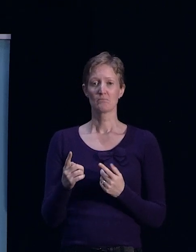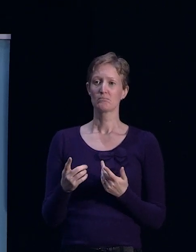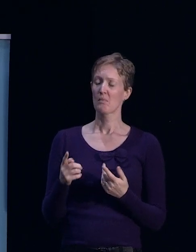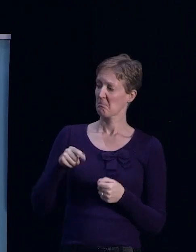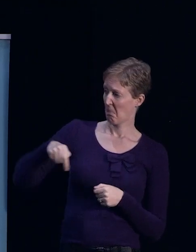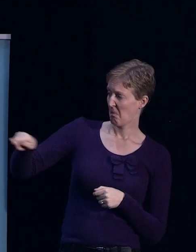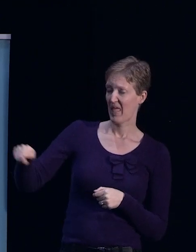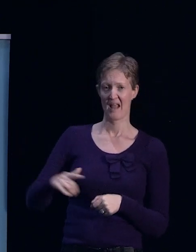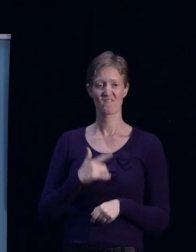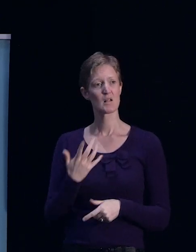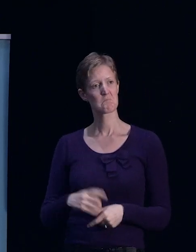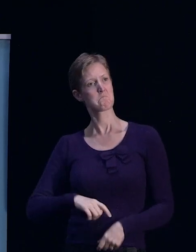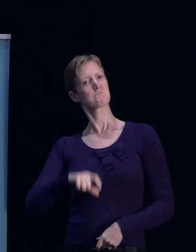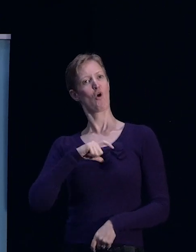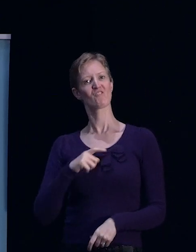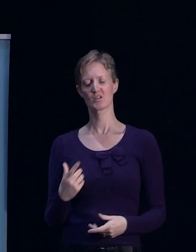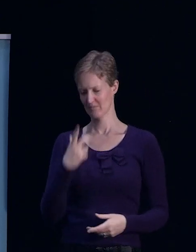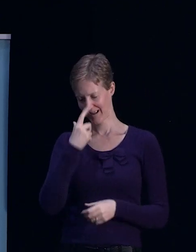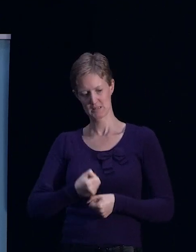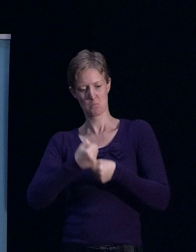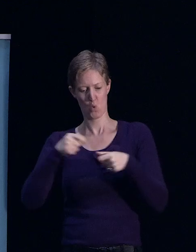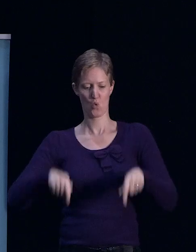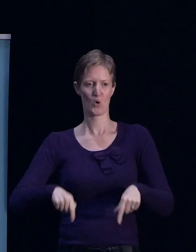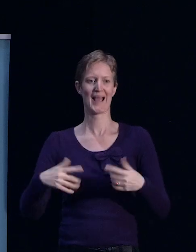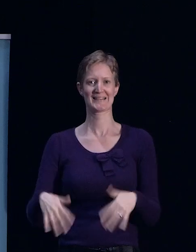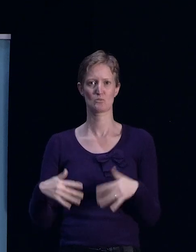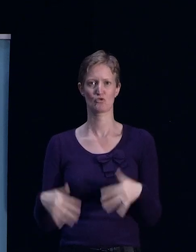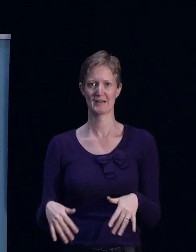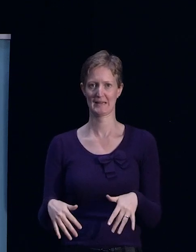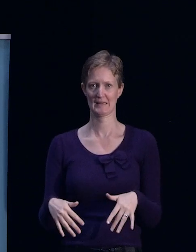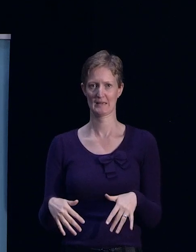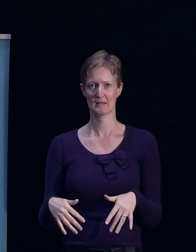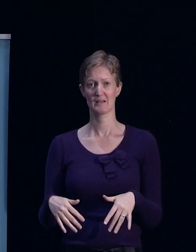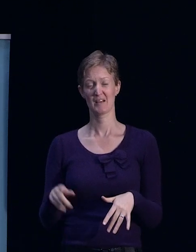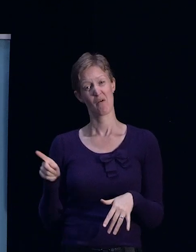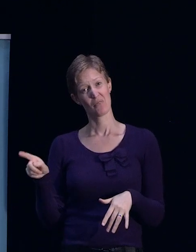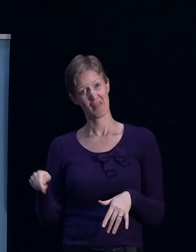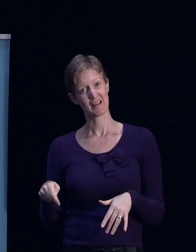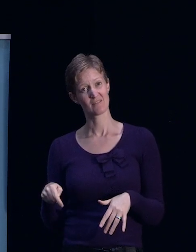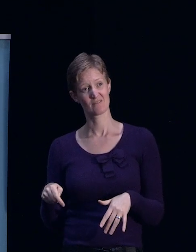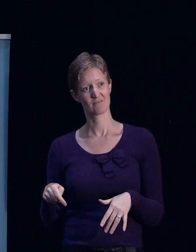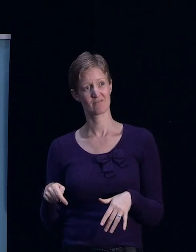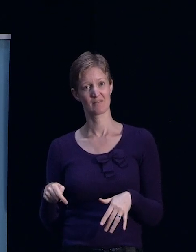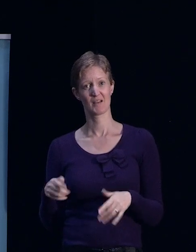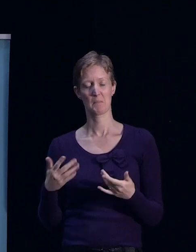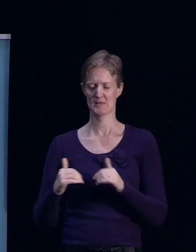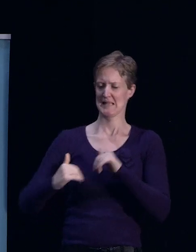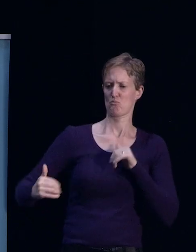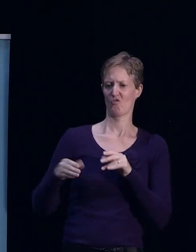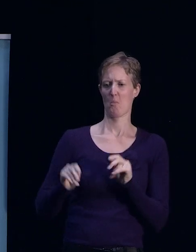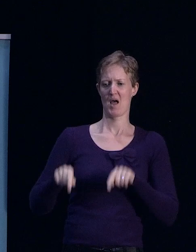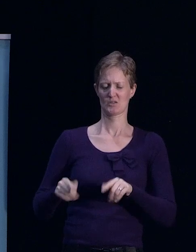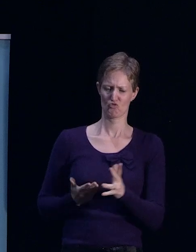and support for Canterbury. I think the reality is they've been through this with all of us on this journey, and obviously,